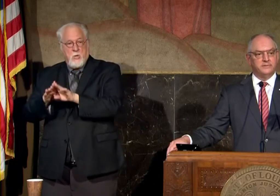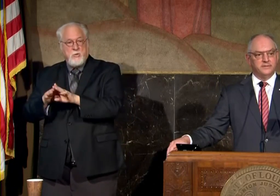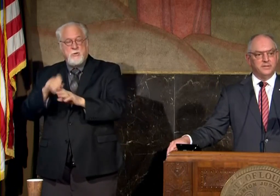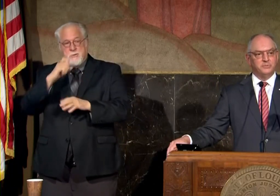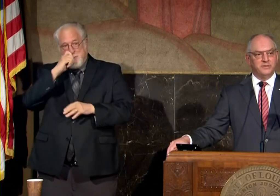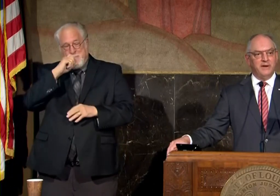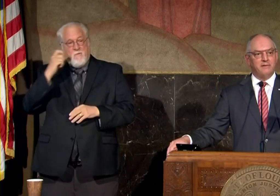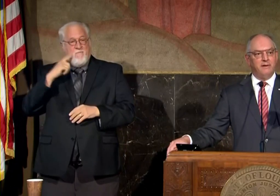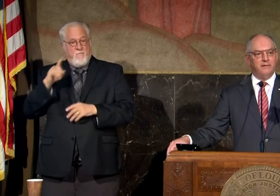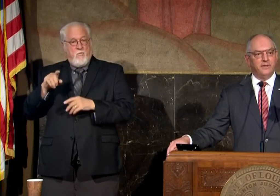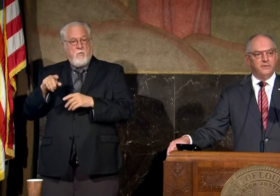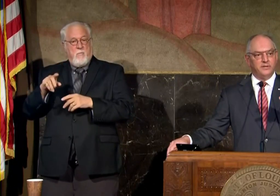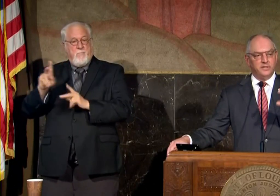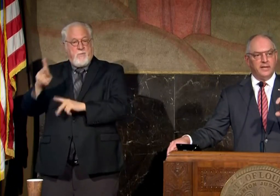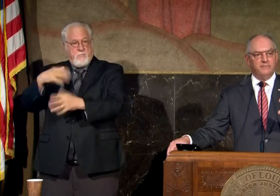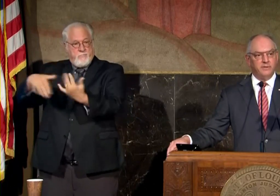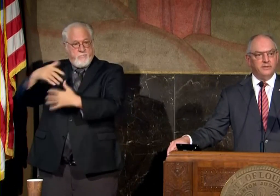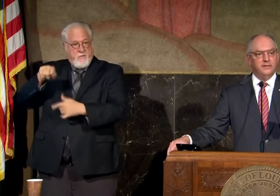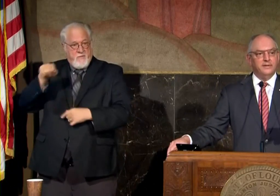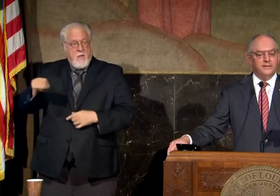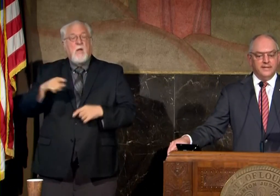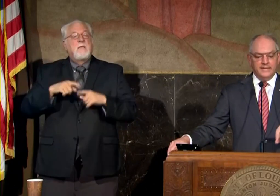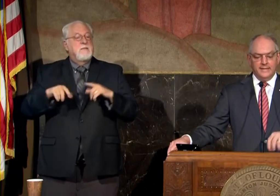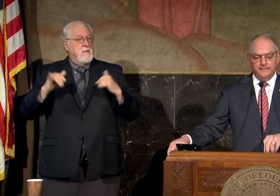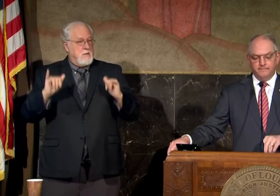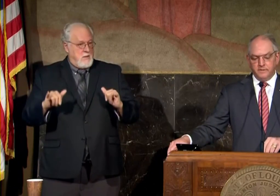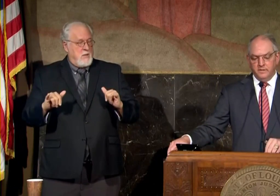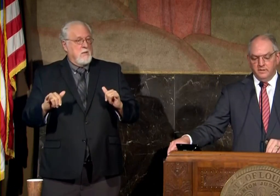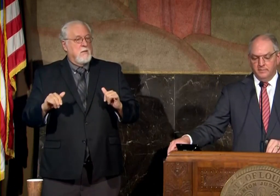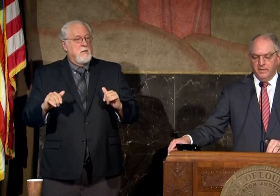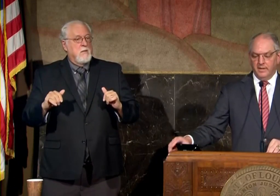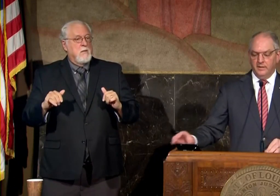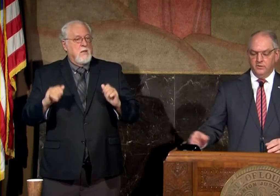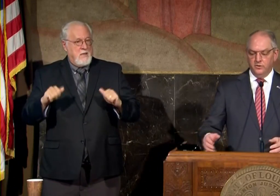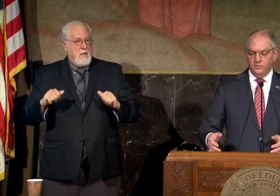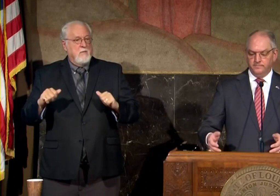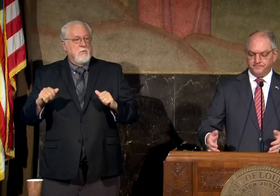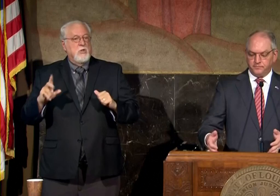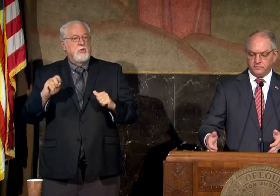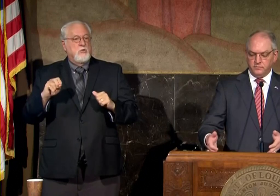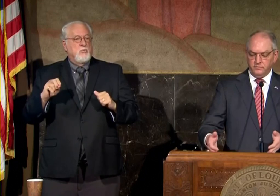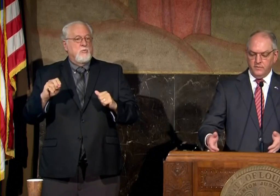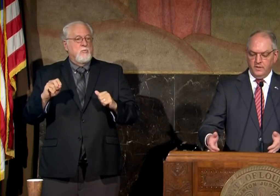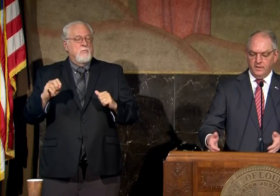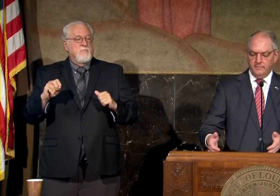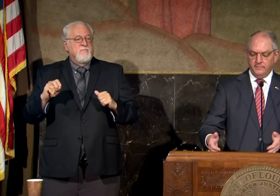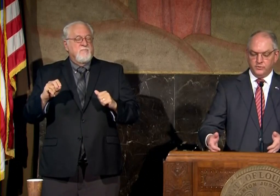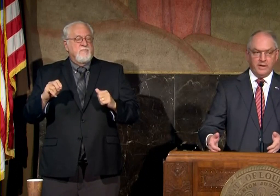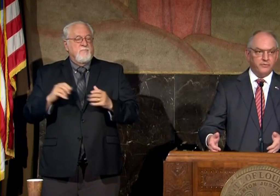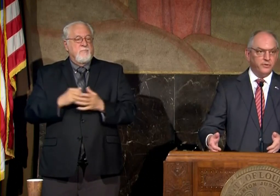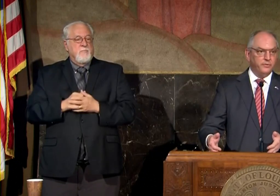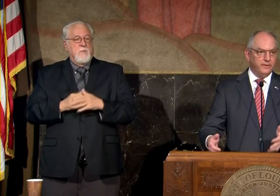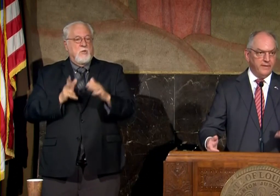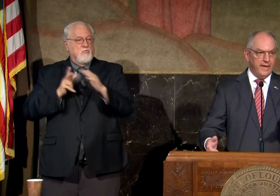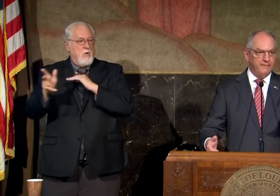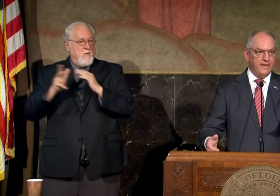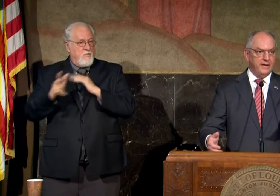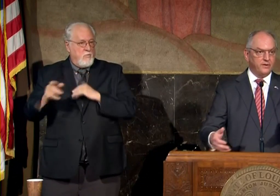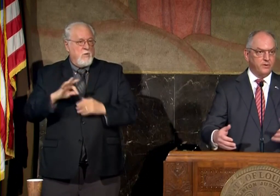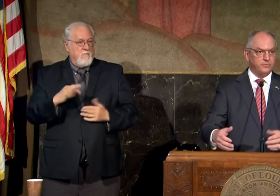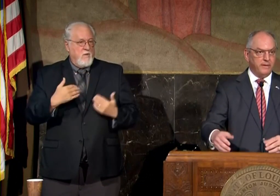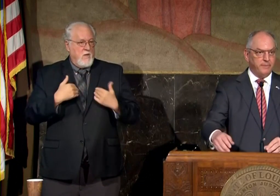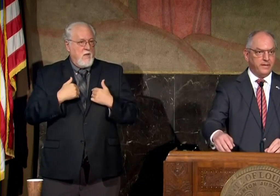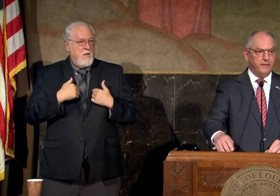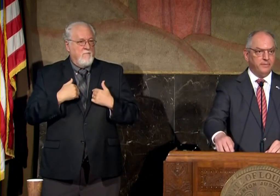premises consumption of alcohol you know they still have the the um ability to do um drive through if they have